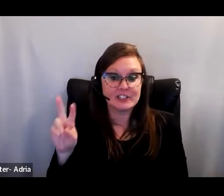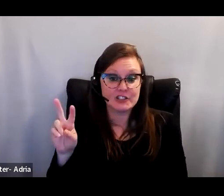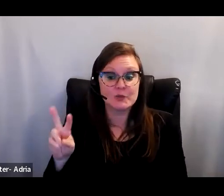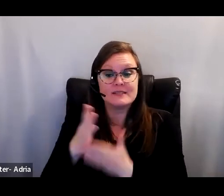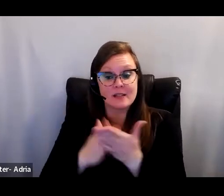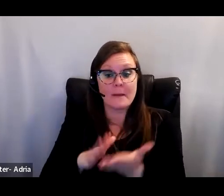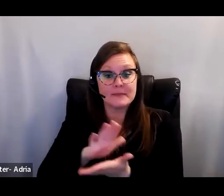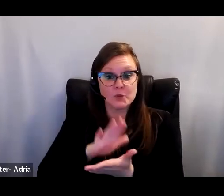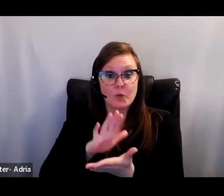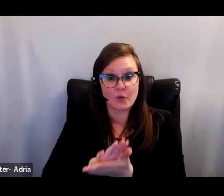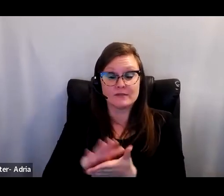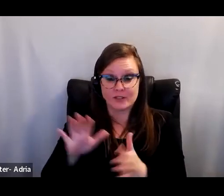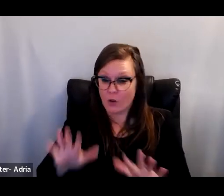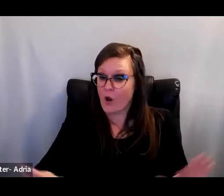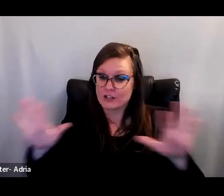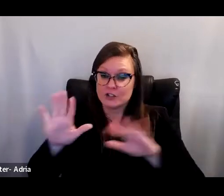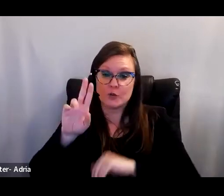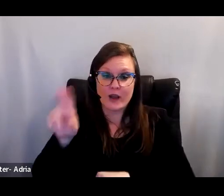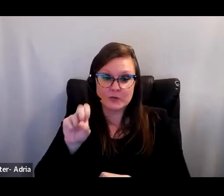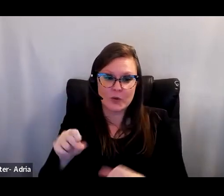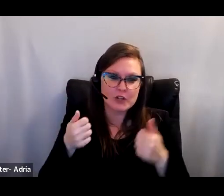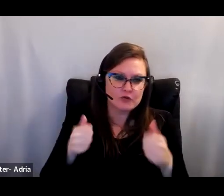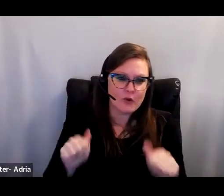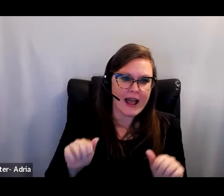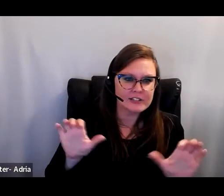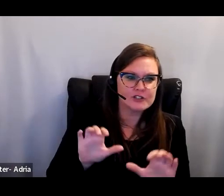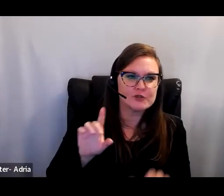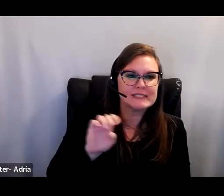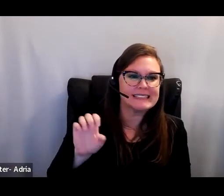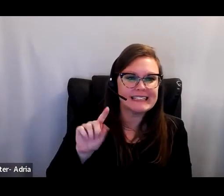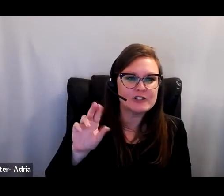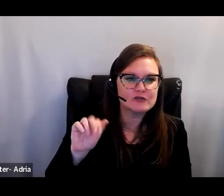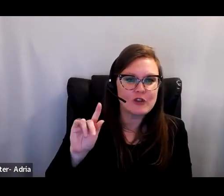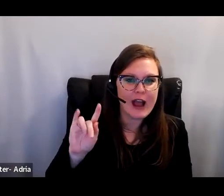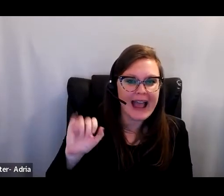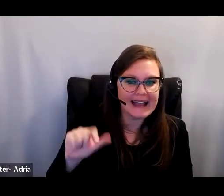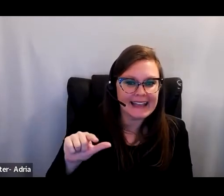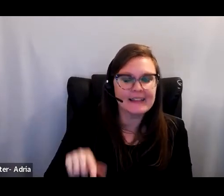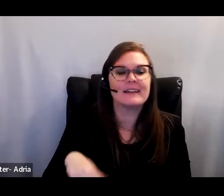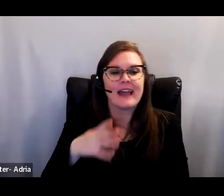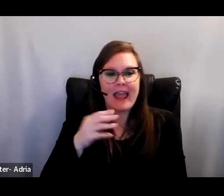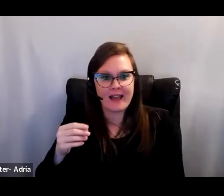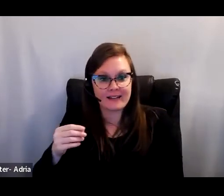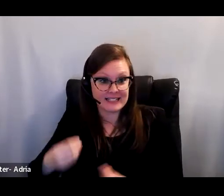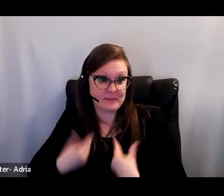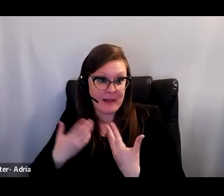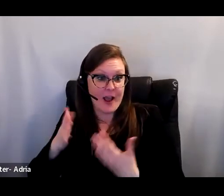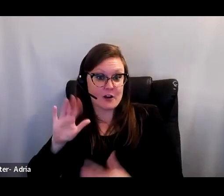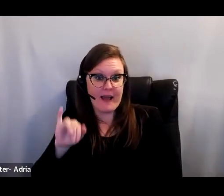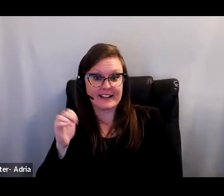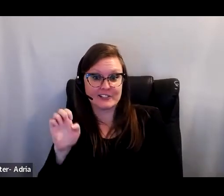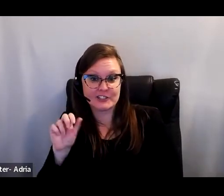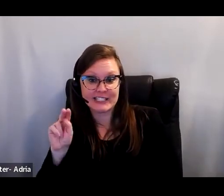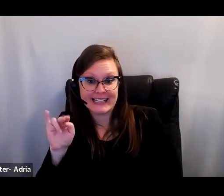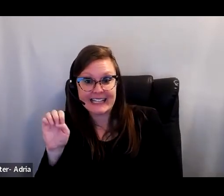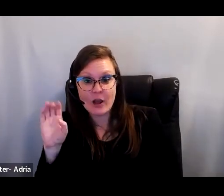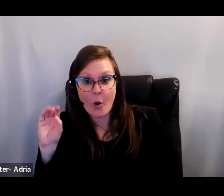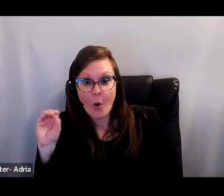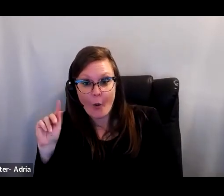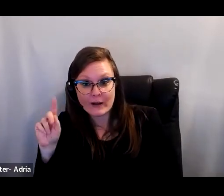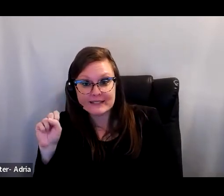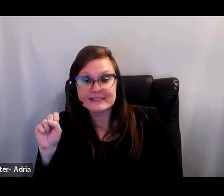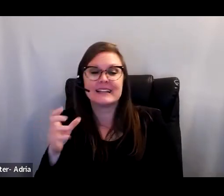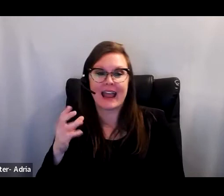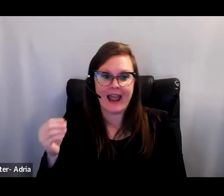US that were experimenting with detracking, often inspired by the work of Jeannie Oakes and others who had carefully documented the negative